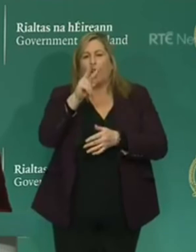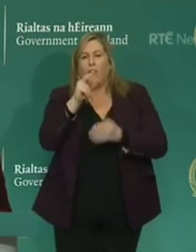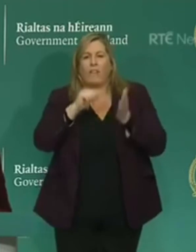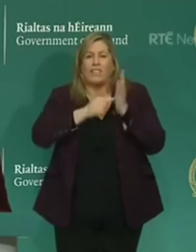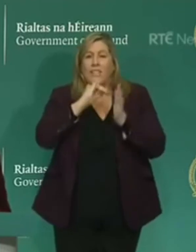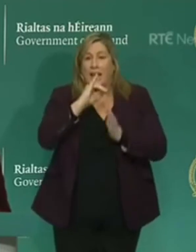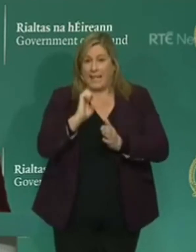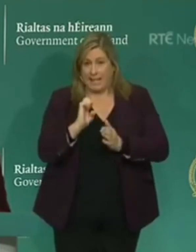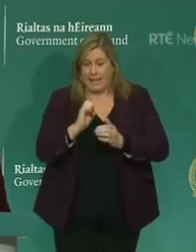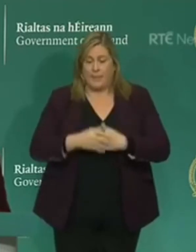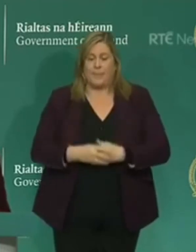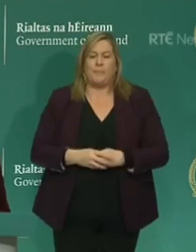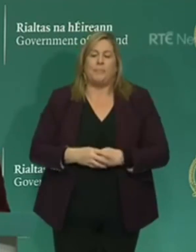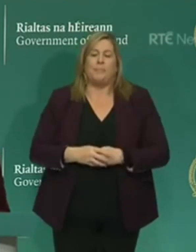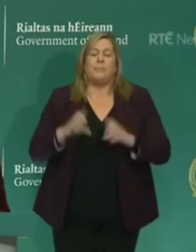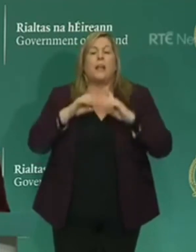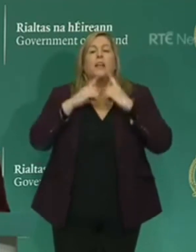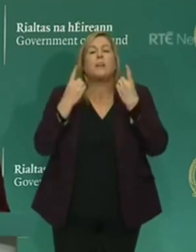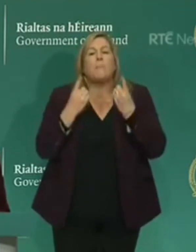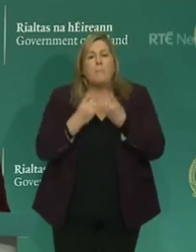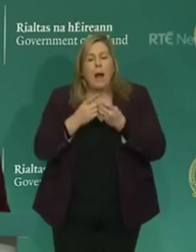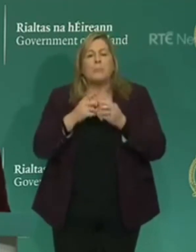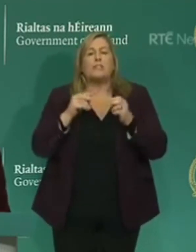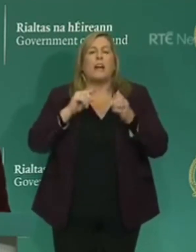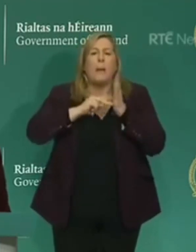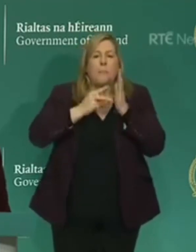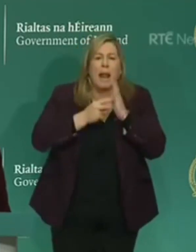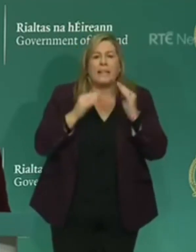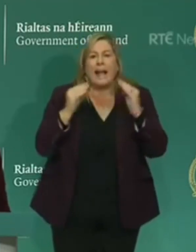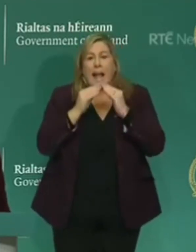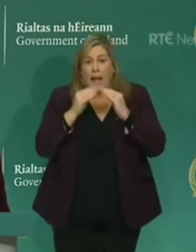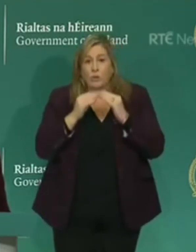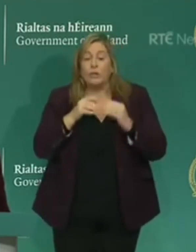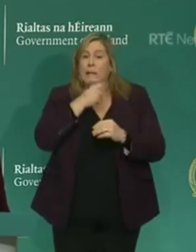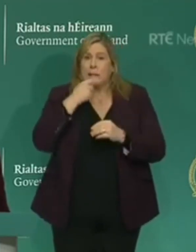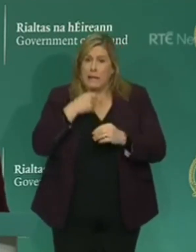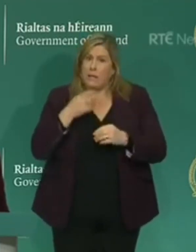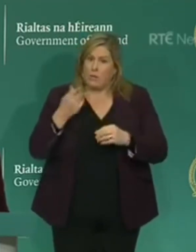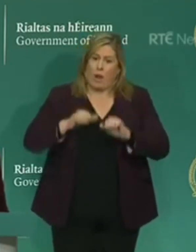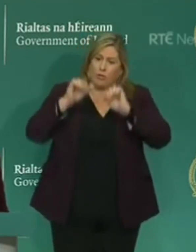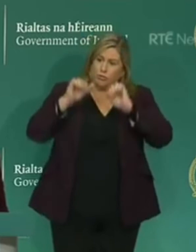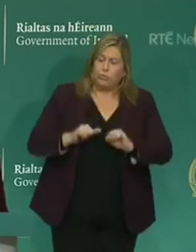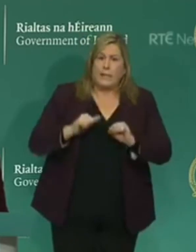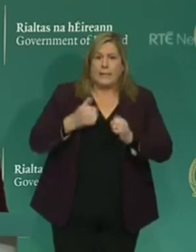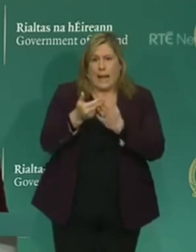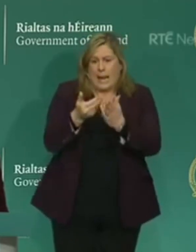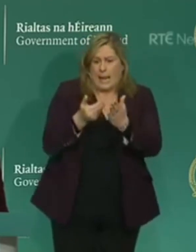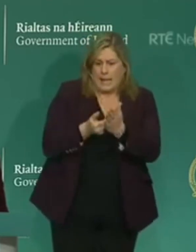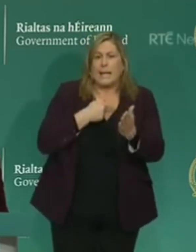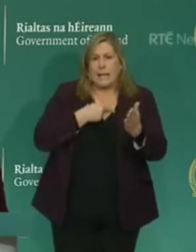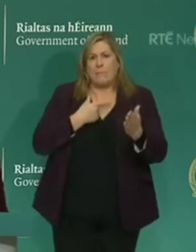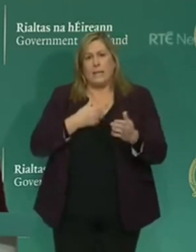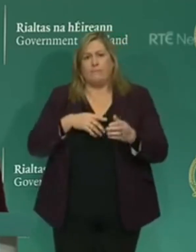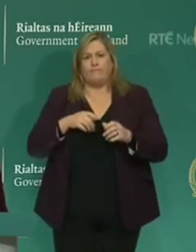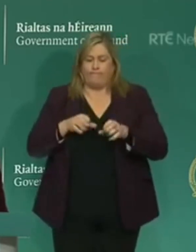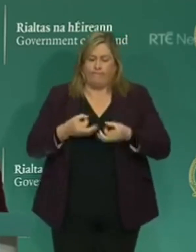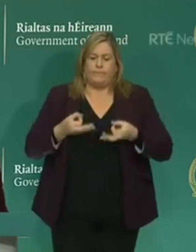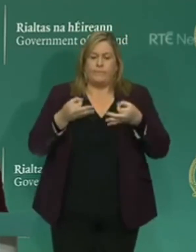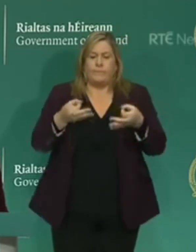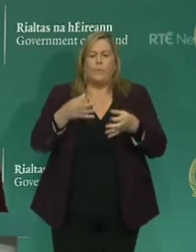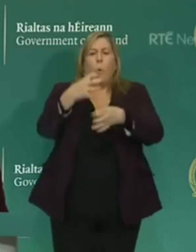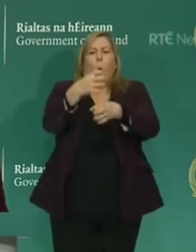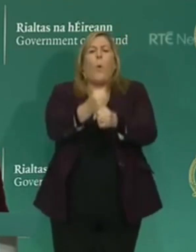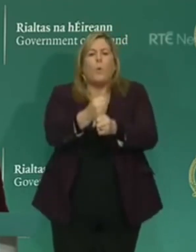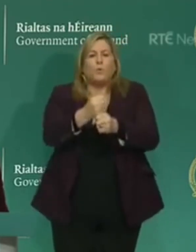The Department of Housing, Planning and Local Government has confirmed that forbearance arrangements have been put in place for all local authority mortgage